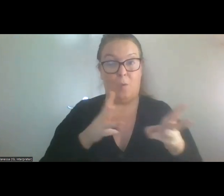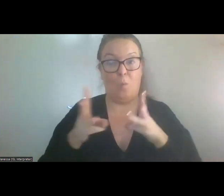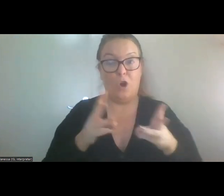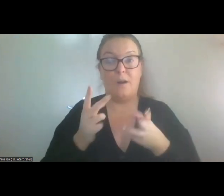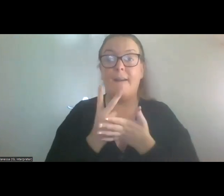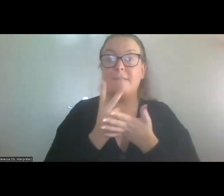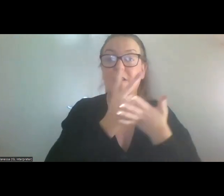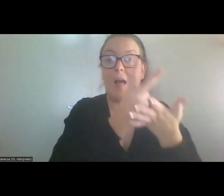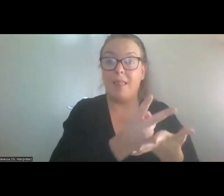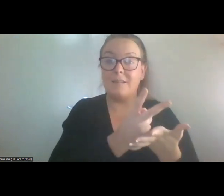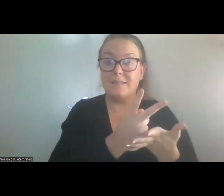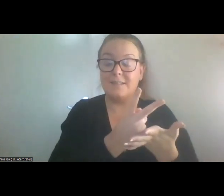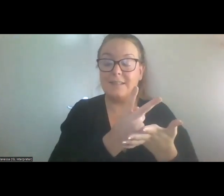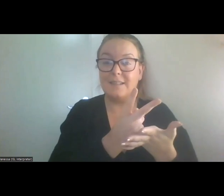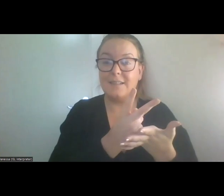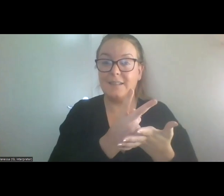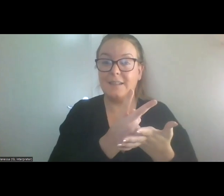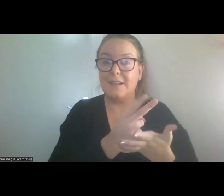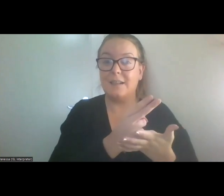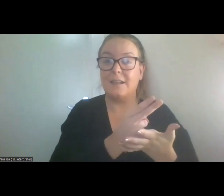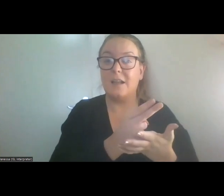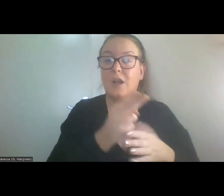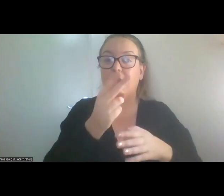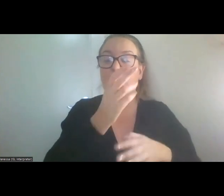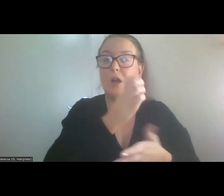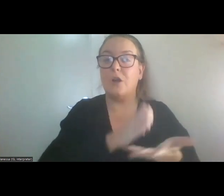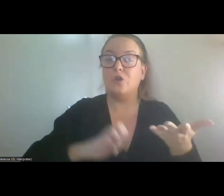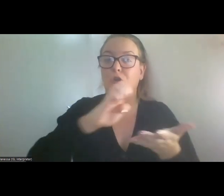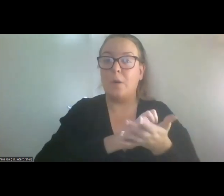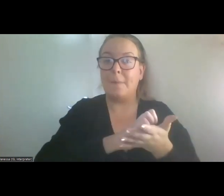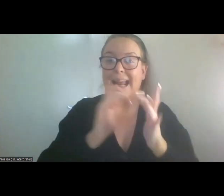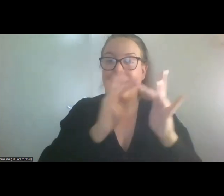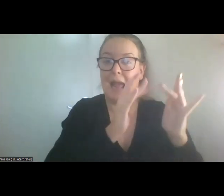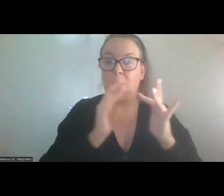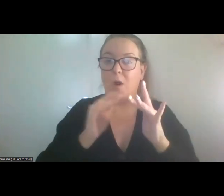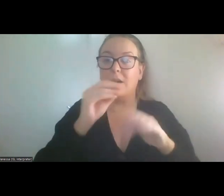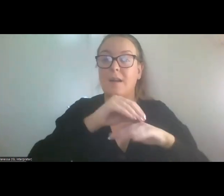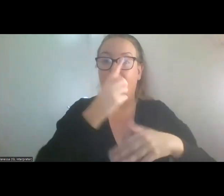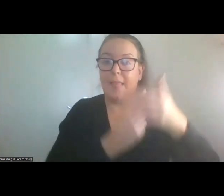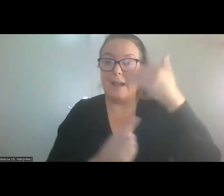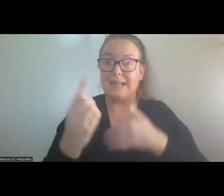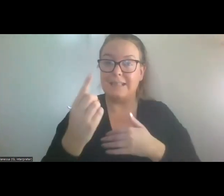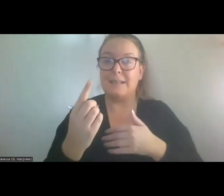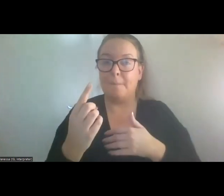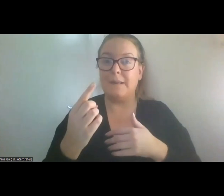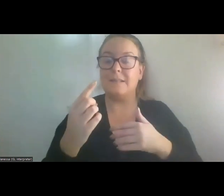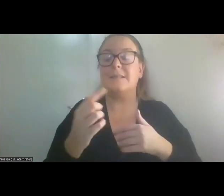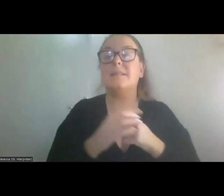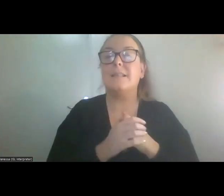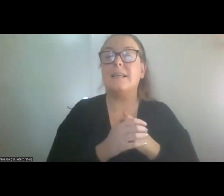with the European Network on Independence living here in Brussels.